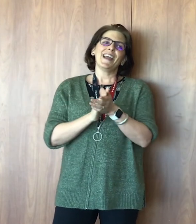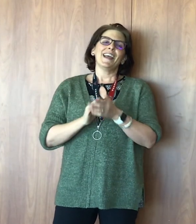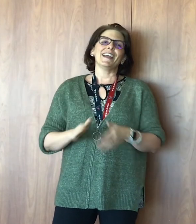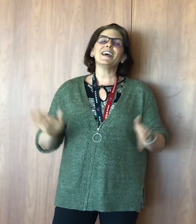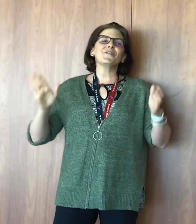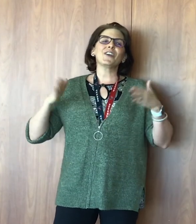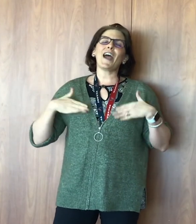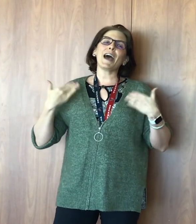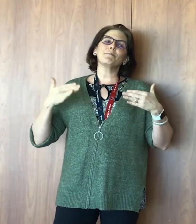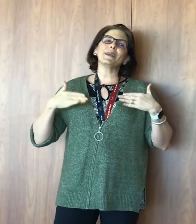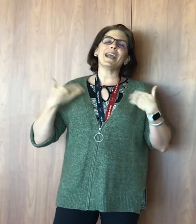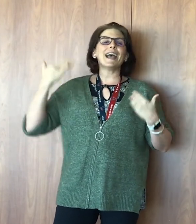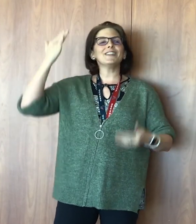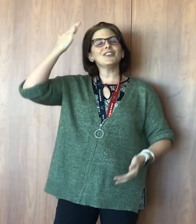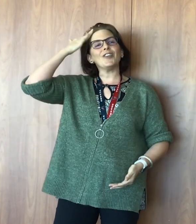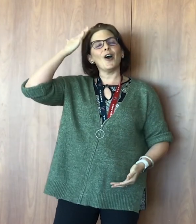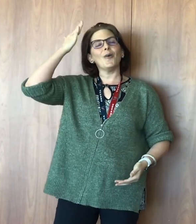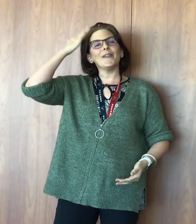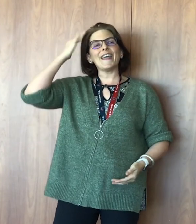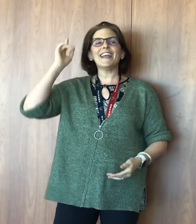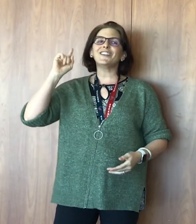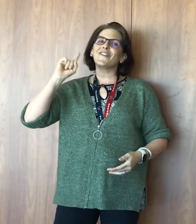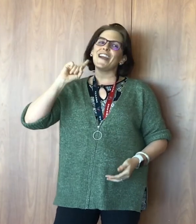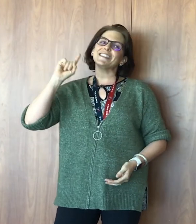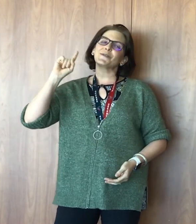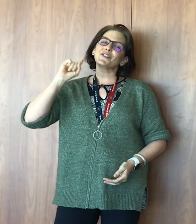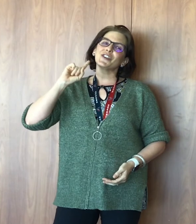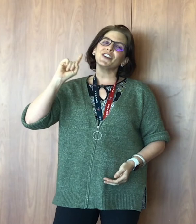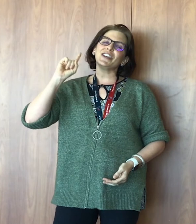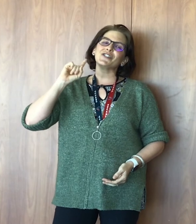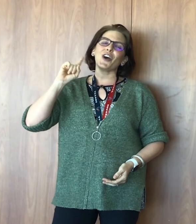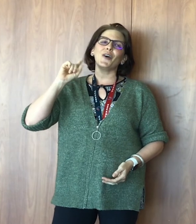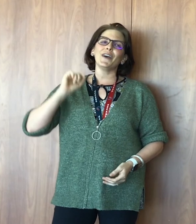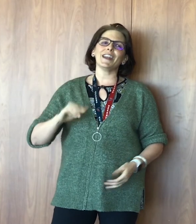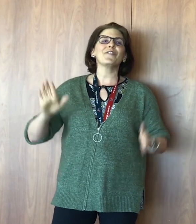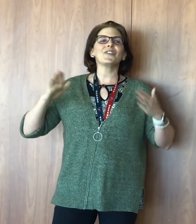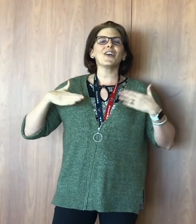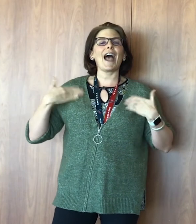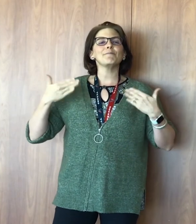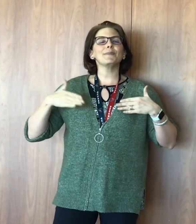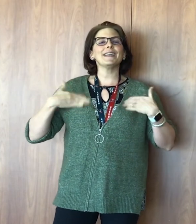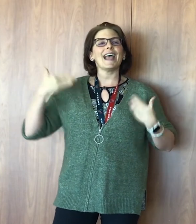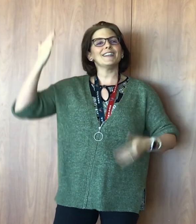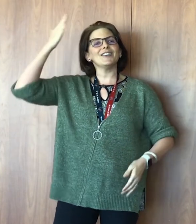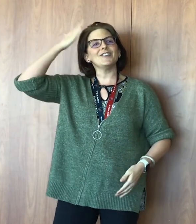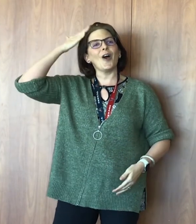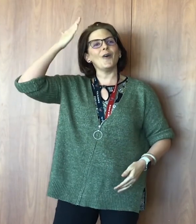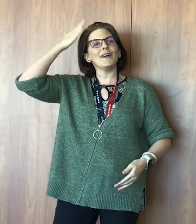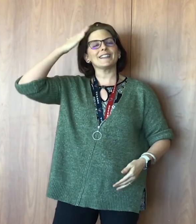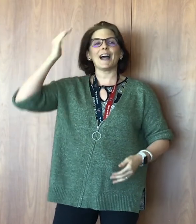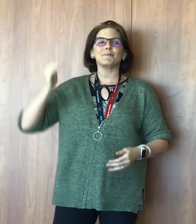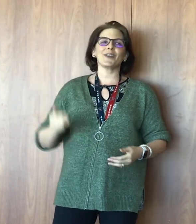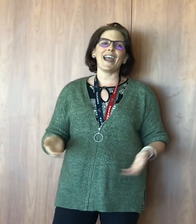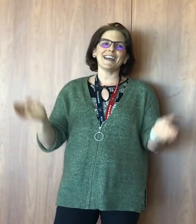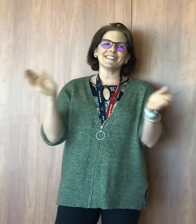If you're happy and you know it, then your face will surely show it. If you're happy and you know it, clap your hands.